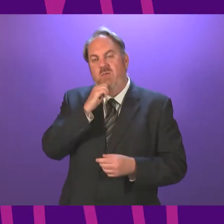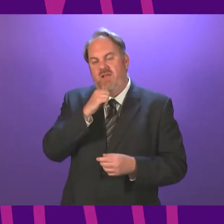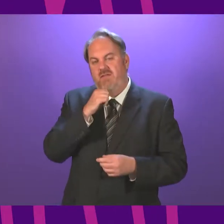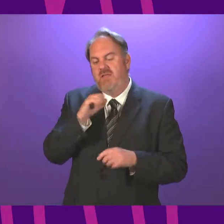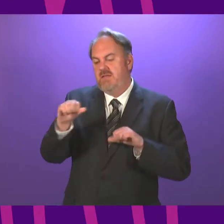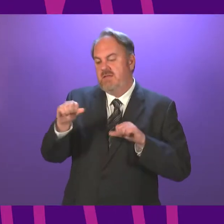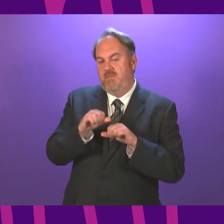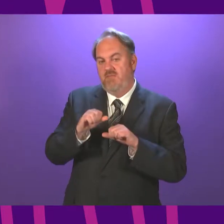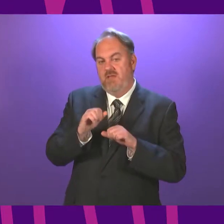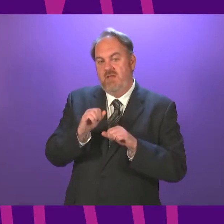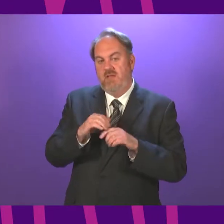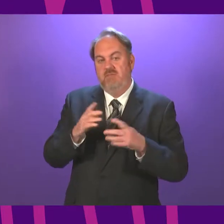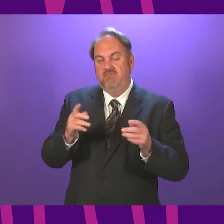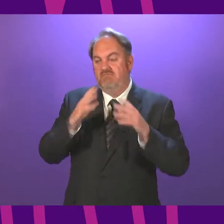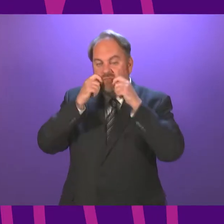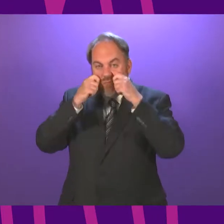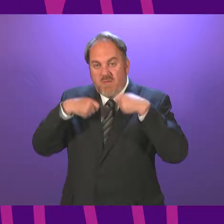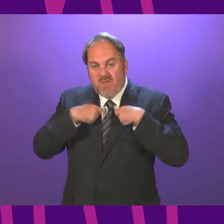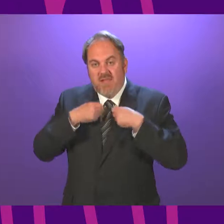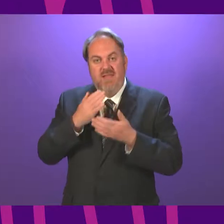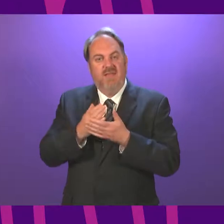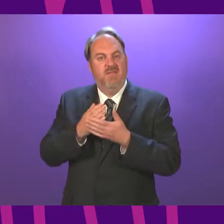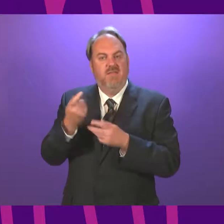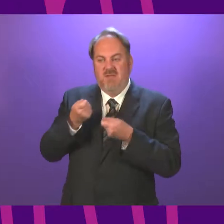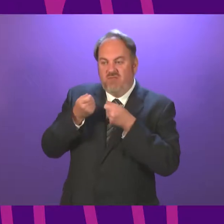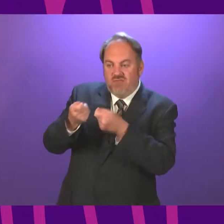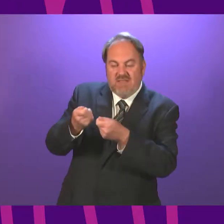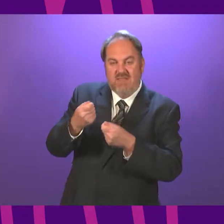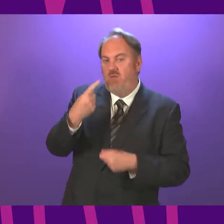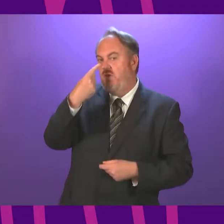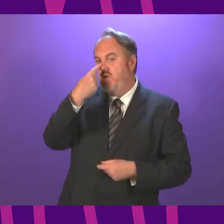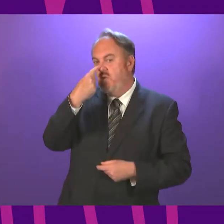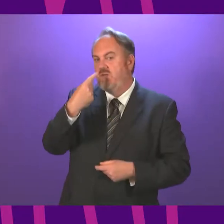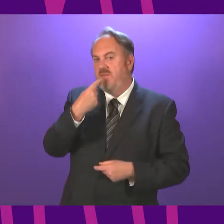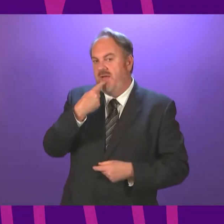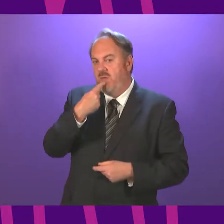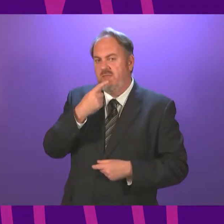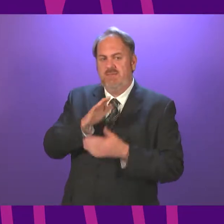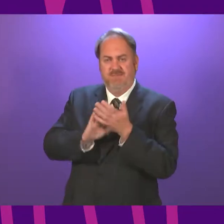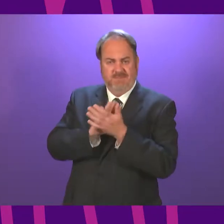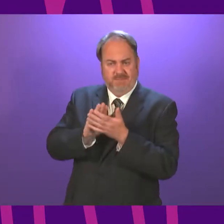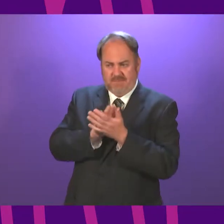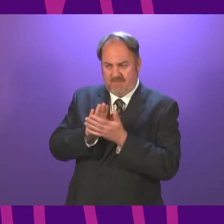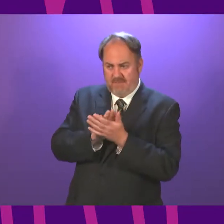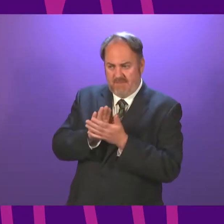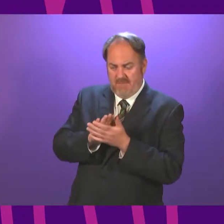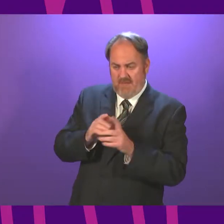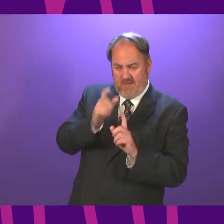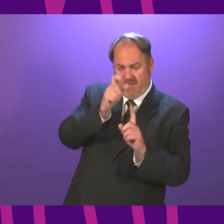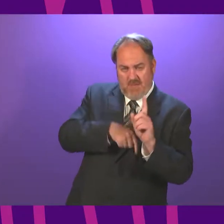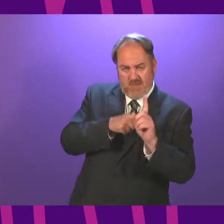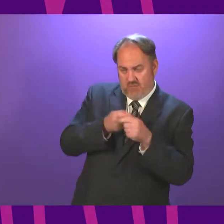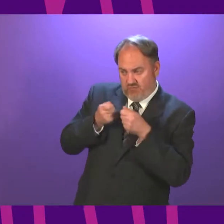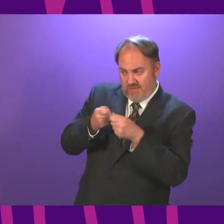of face coverings by a person receiving treatments around the mouth and nose. The individual providing the treatment must take appropriate mitigation measures to